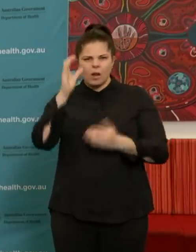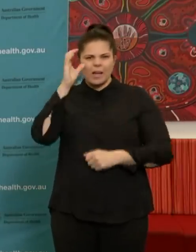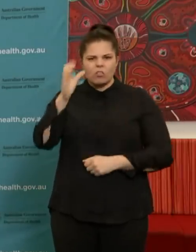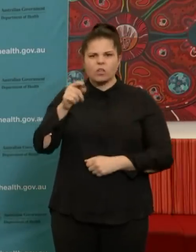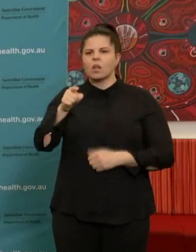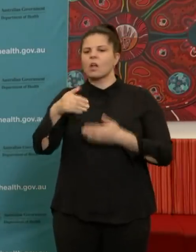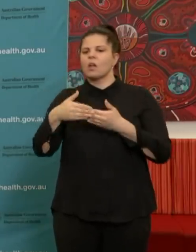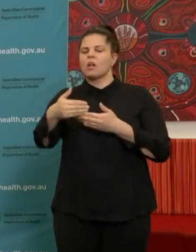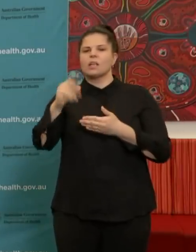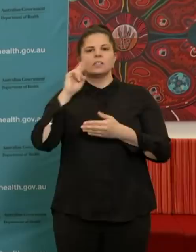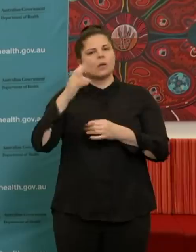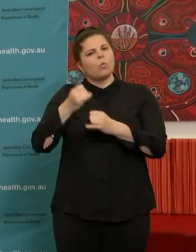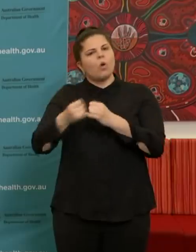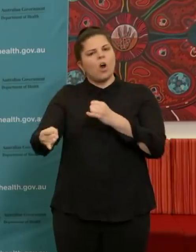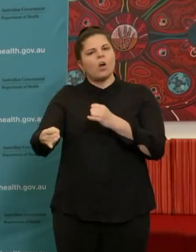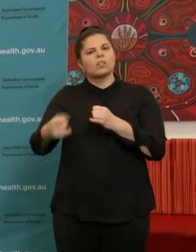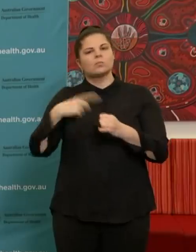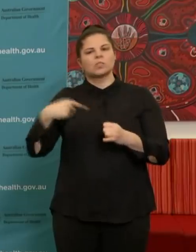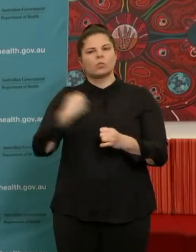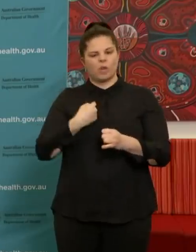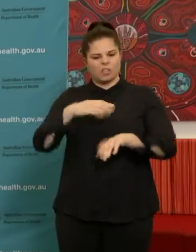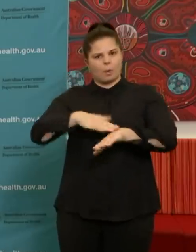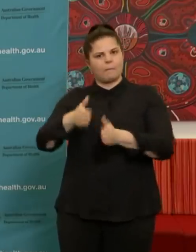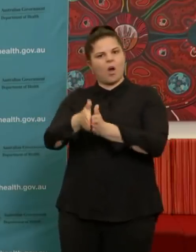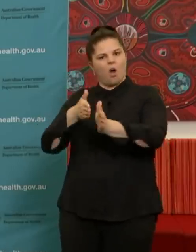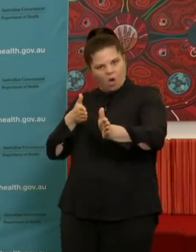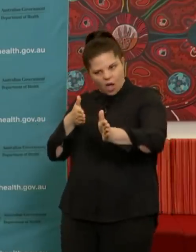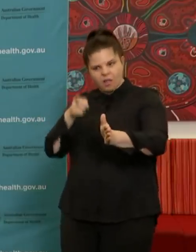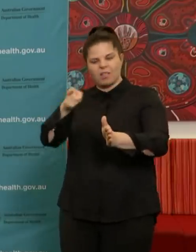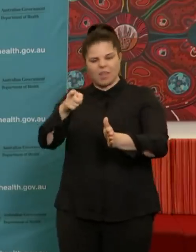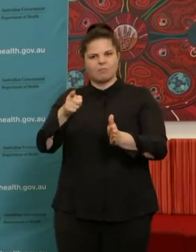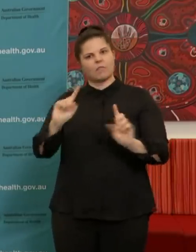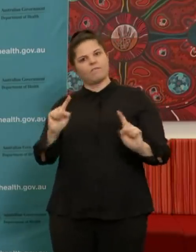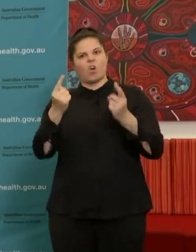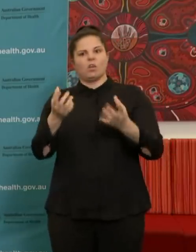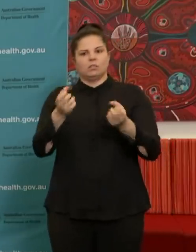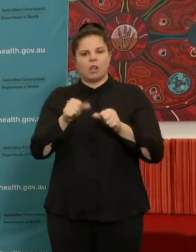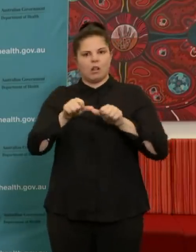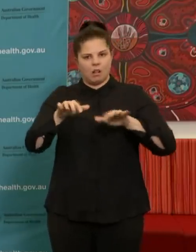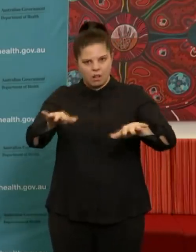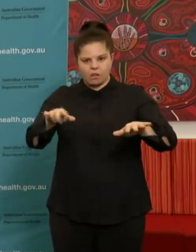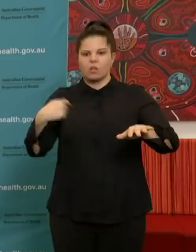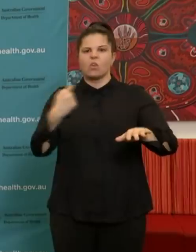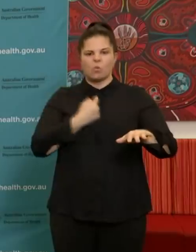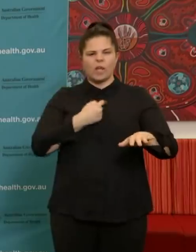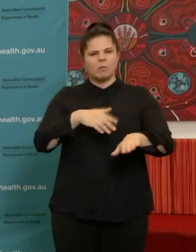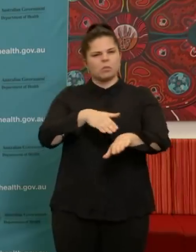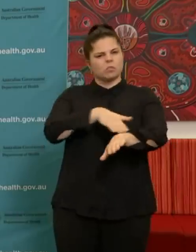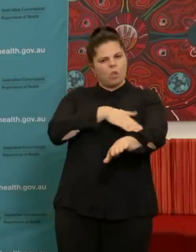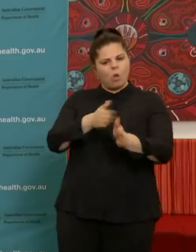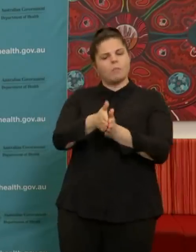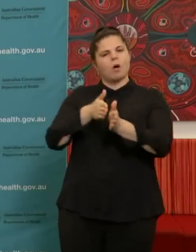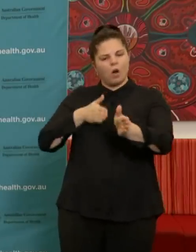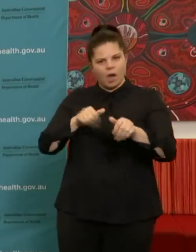ahead of us in terms of the virus and the epidemic. And that advice will go to